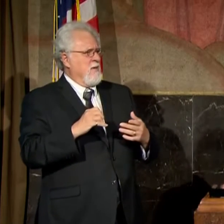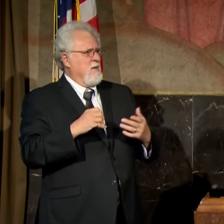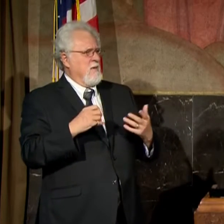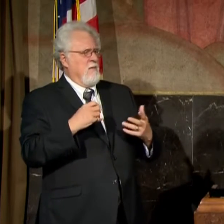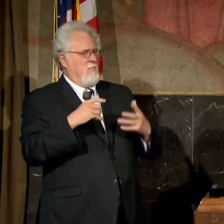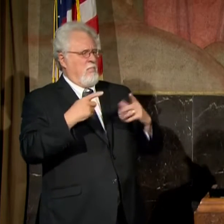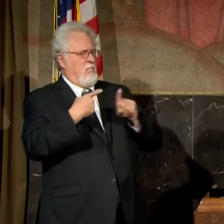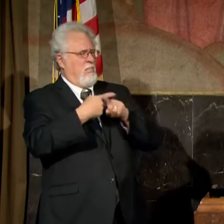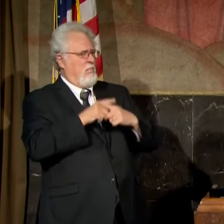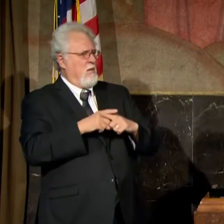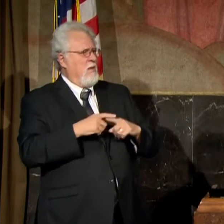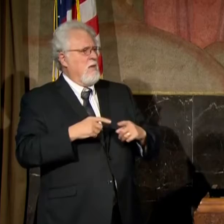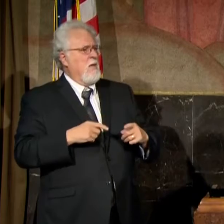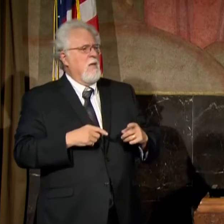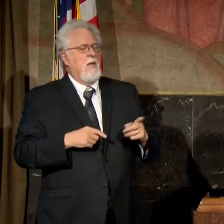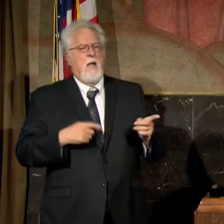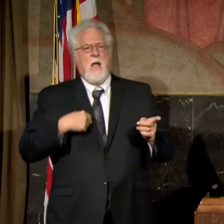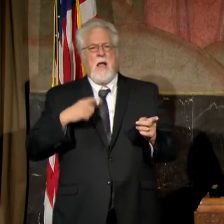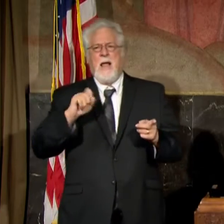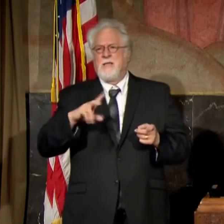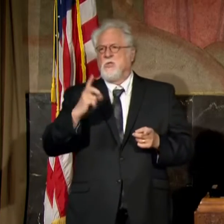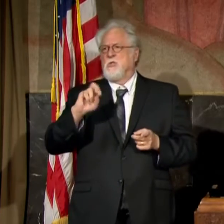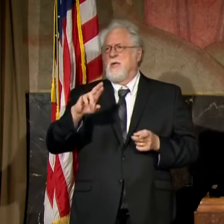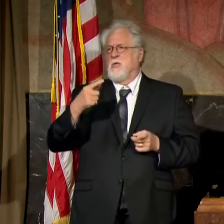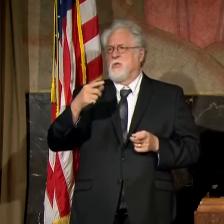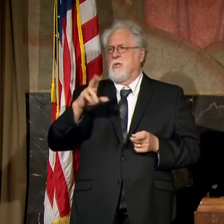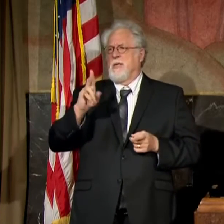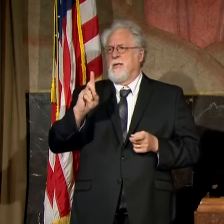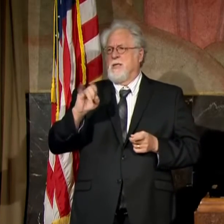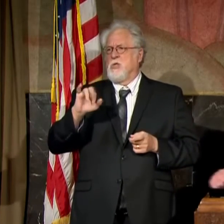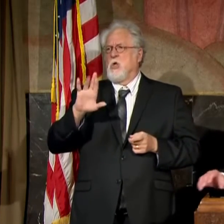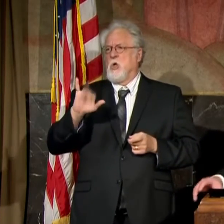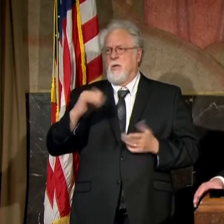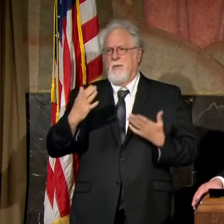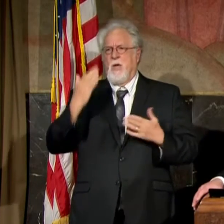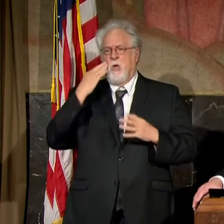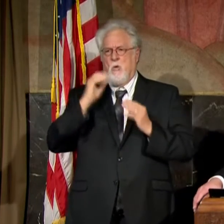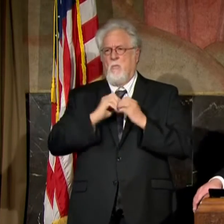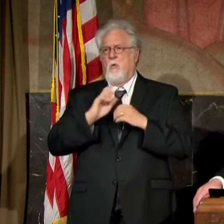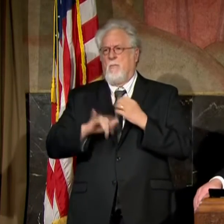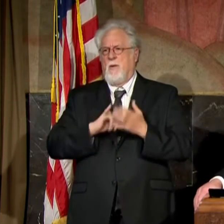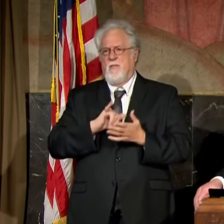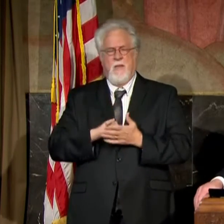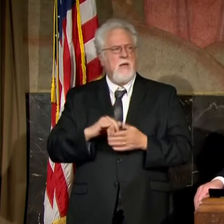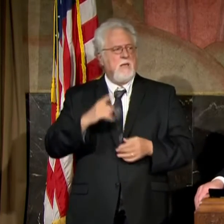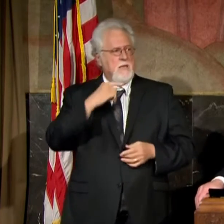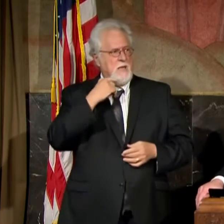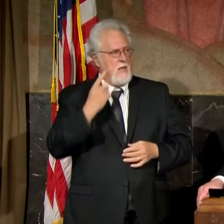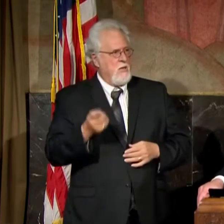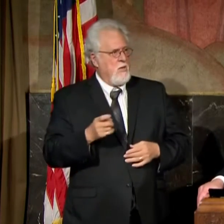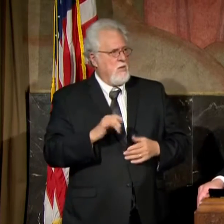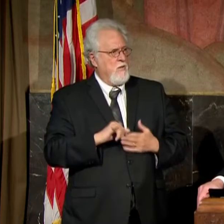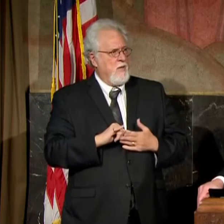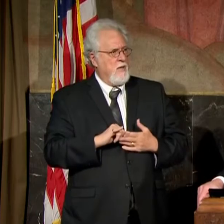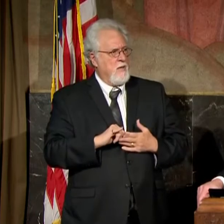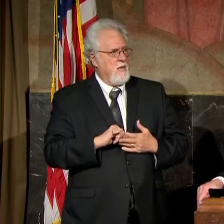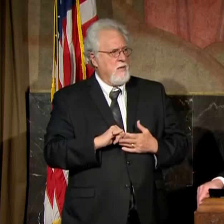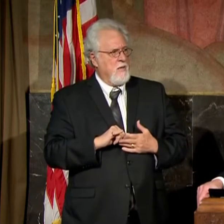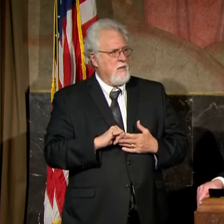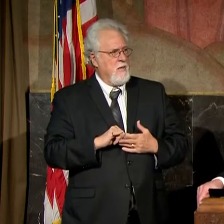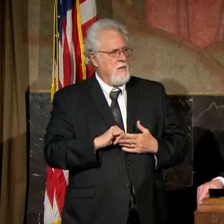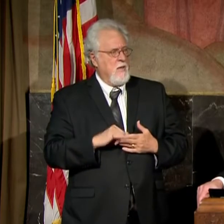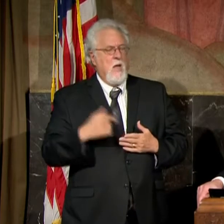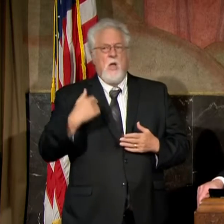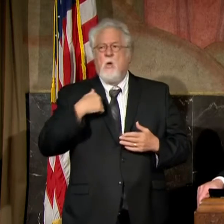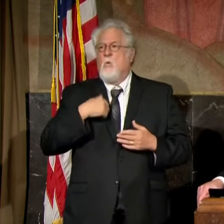parishes that started receiving it. Yeah, I'm going to ask Dr. Guidry to come up because he may know more about that than I do. I can tell you that one of the reasons you don't release